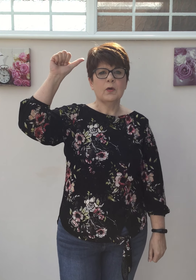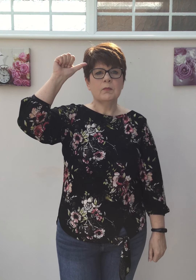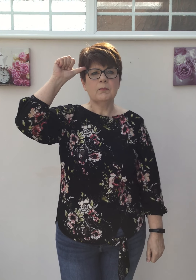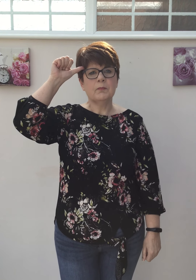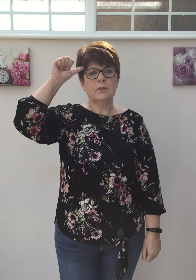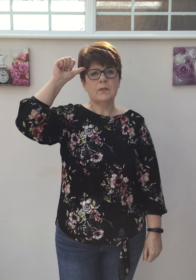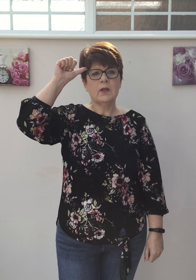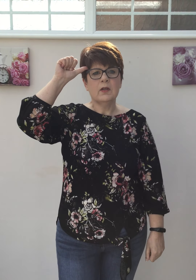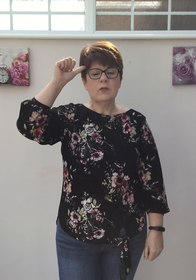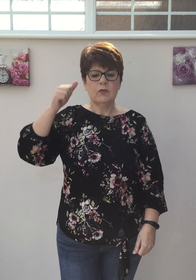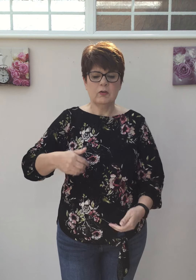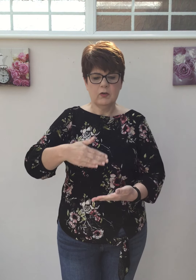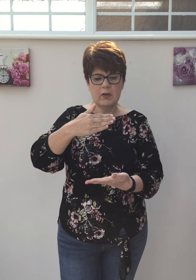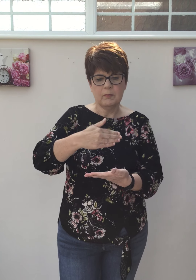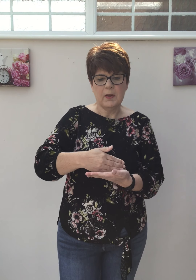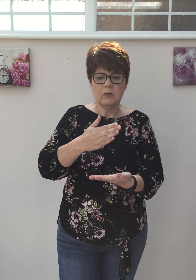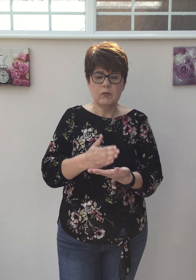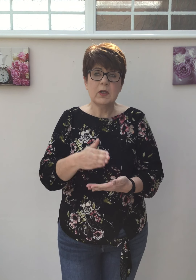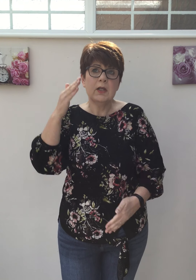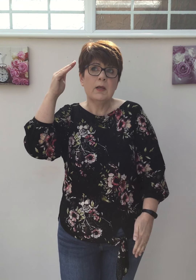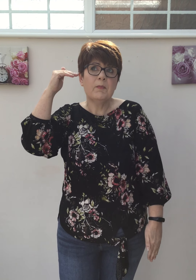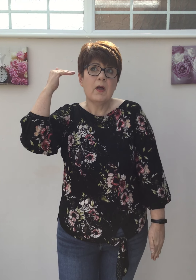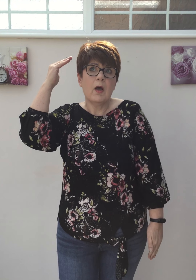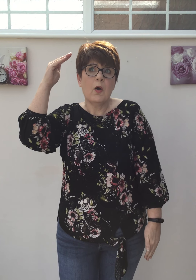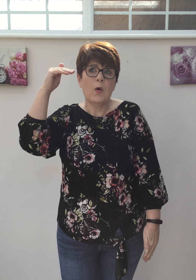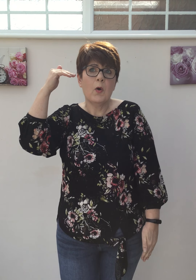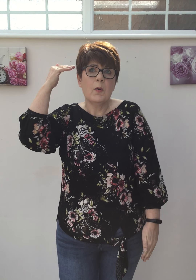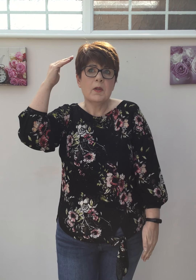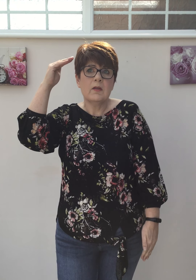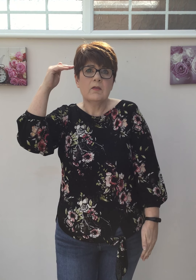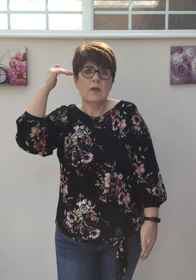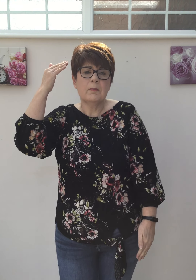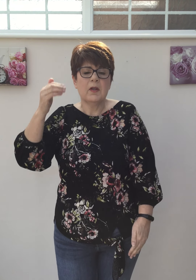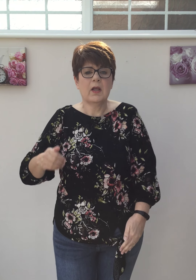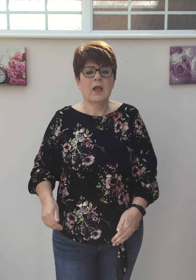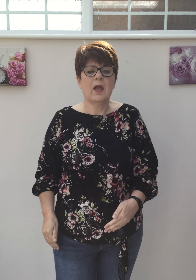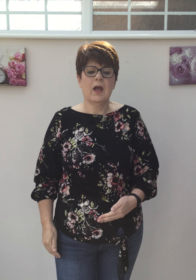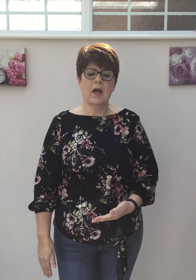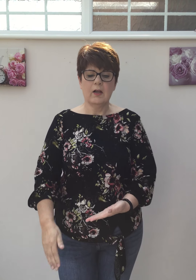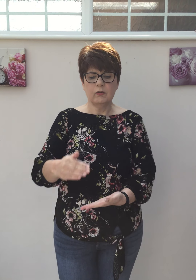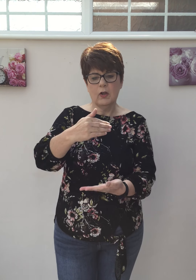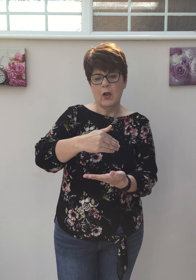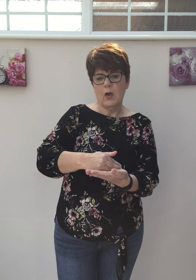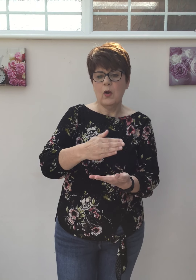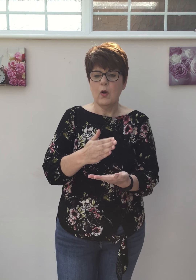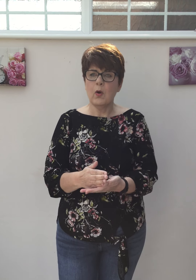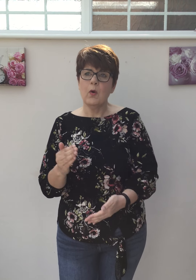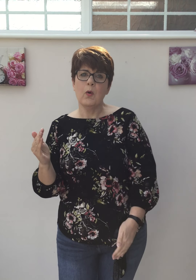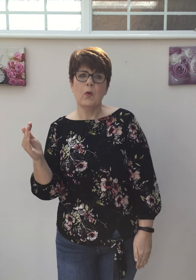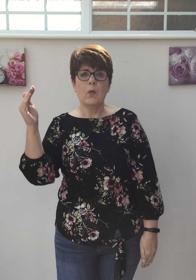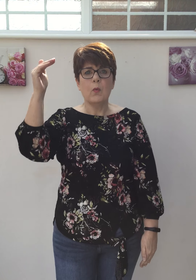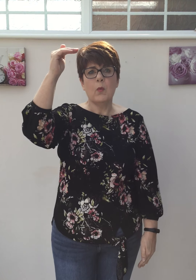She shares my dreams I hope that someday I'll share her home